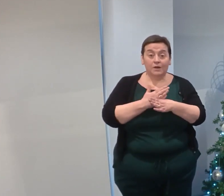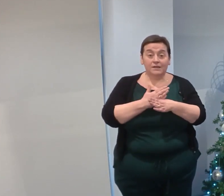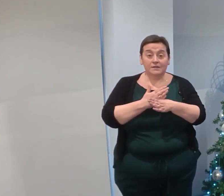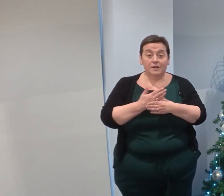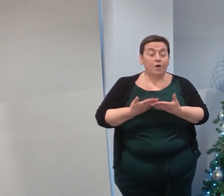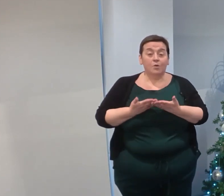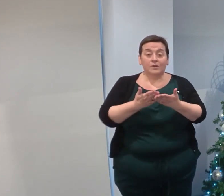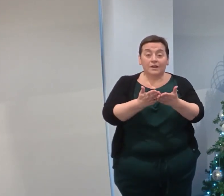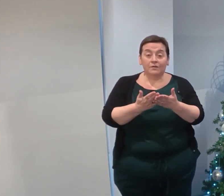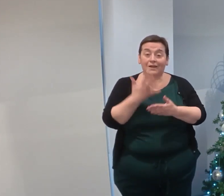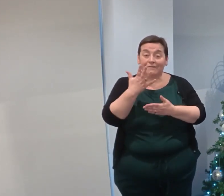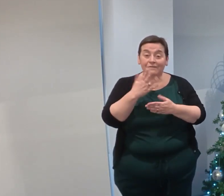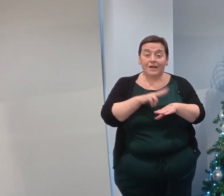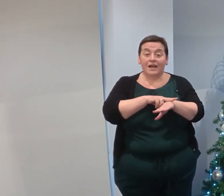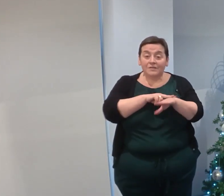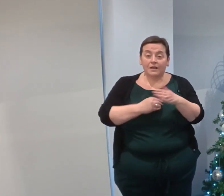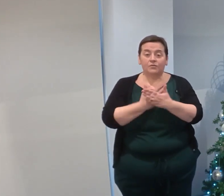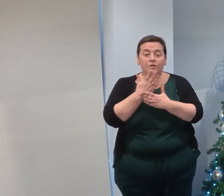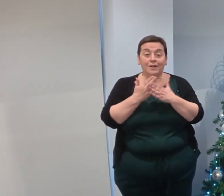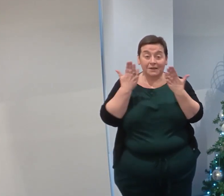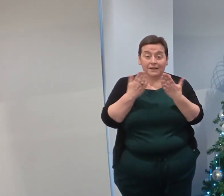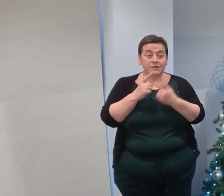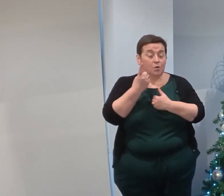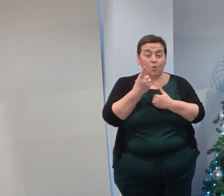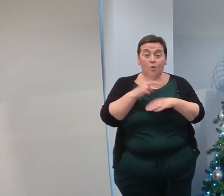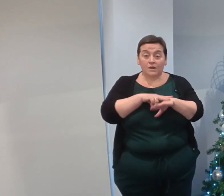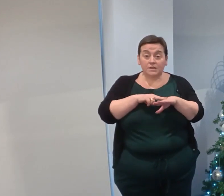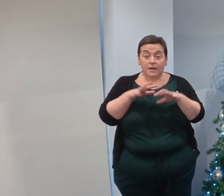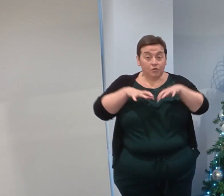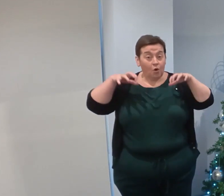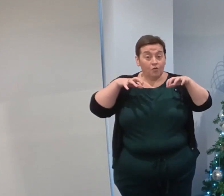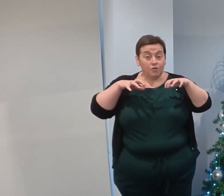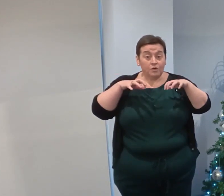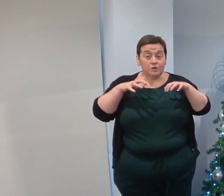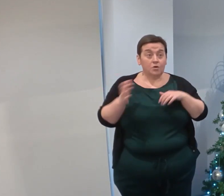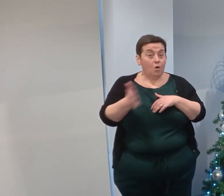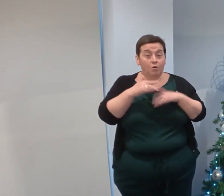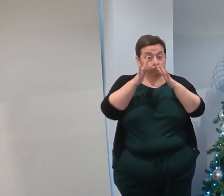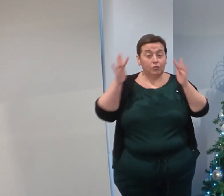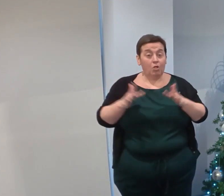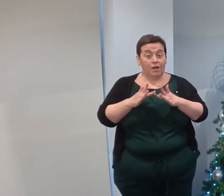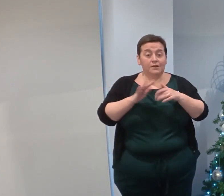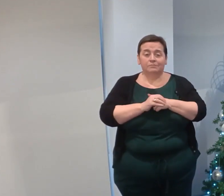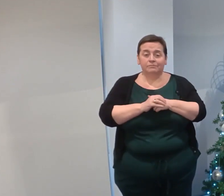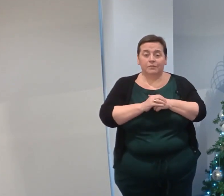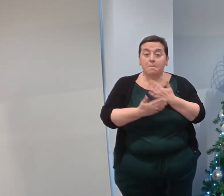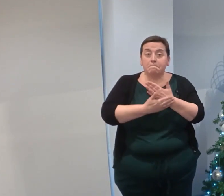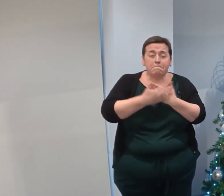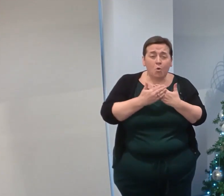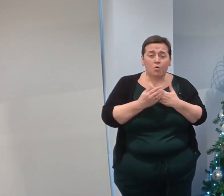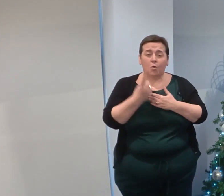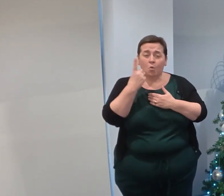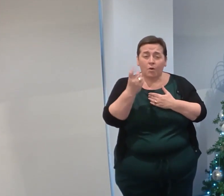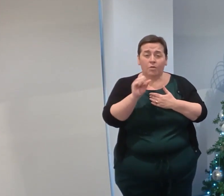We've delivered five staff development days and one staff conference, all delivered remotely. We have had over